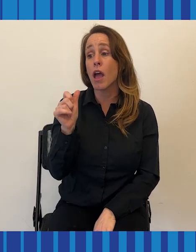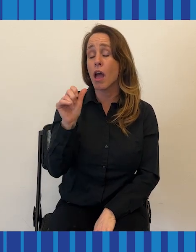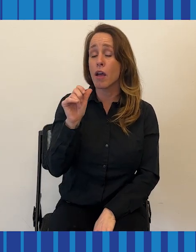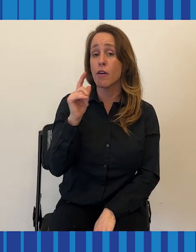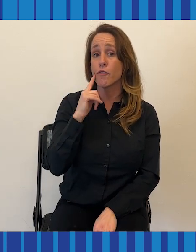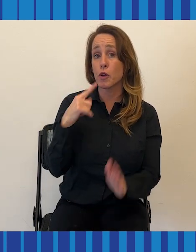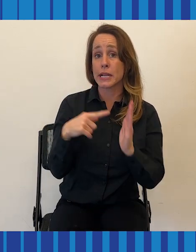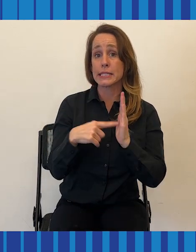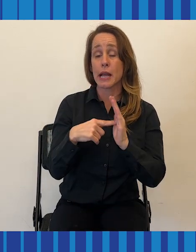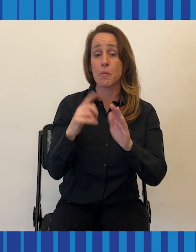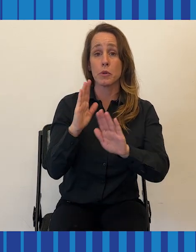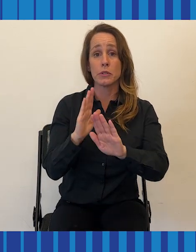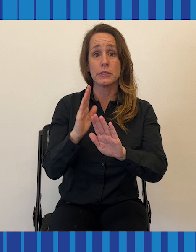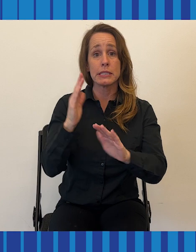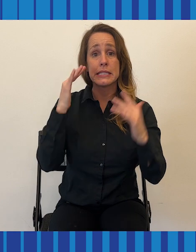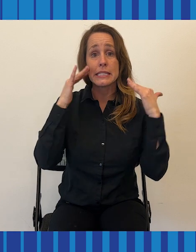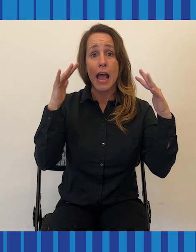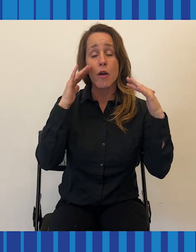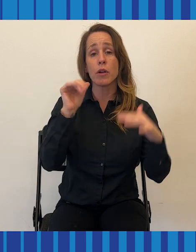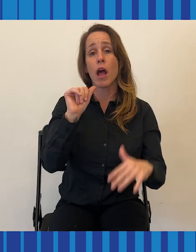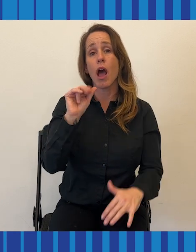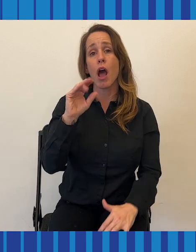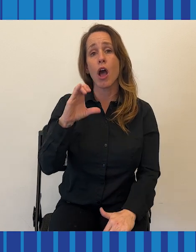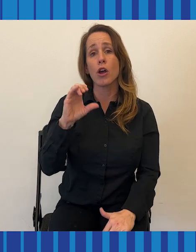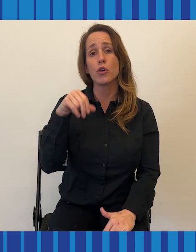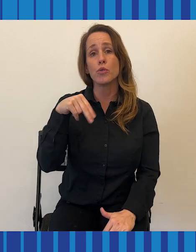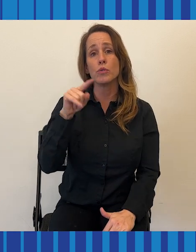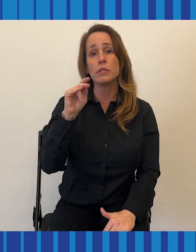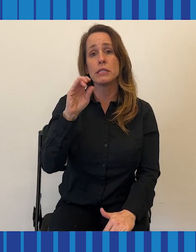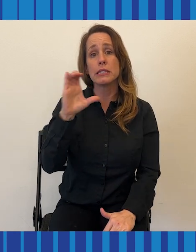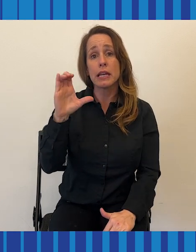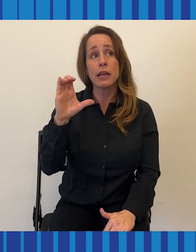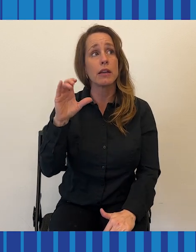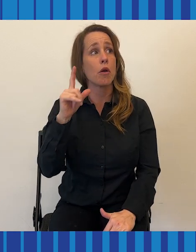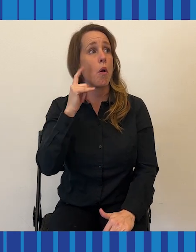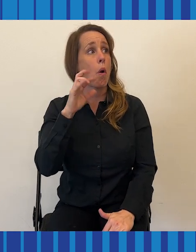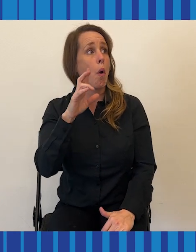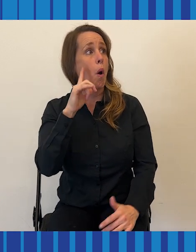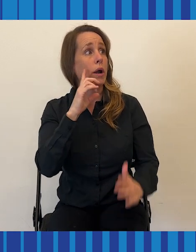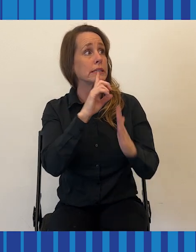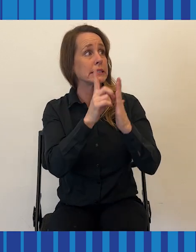way acoustics works, the way design happens,